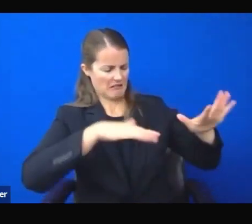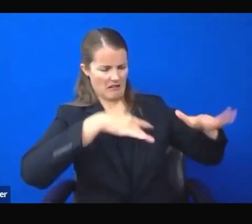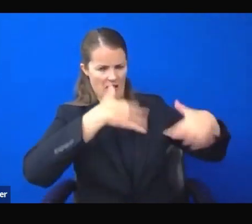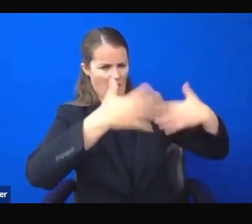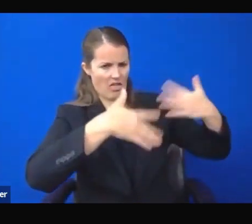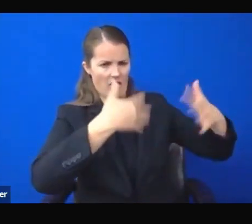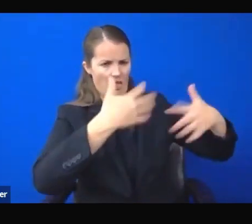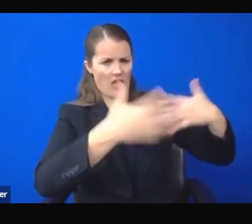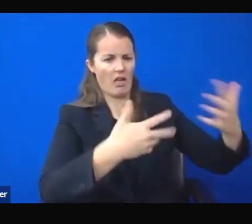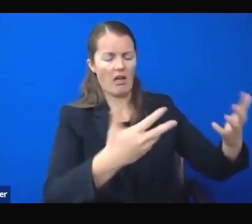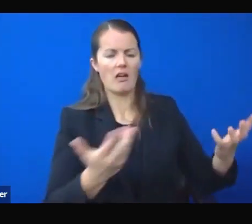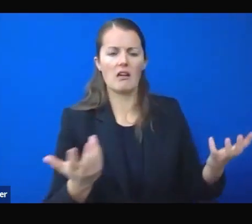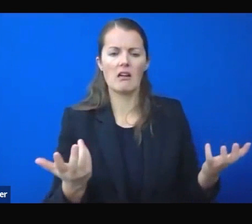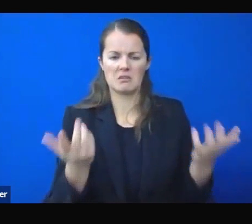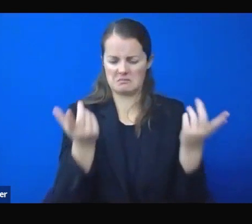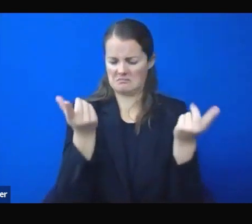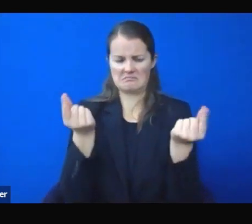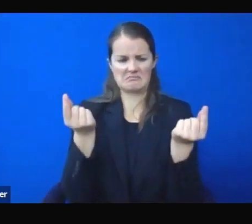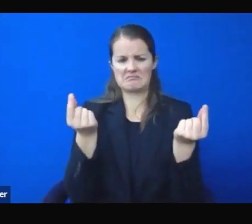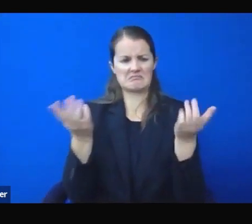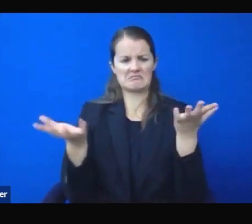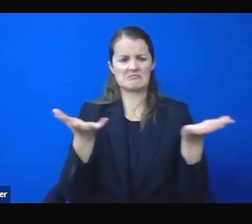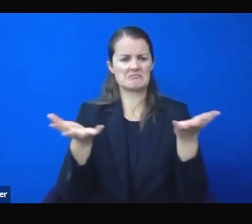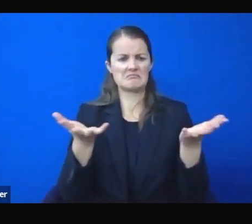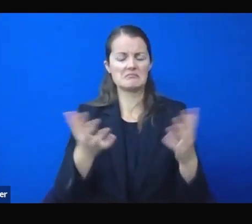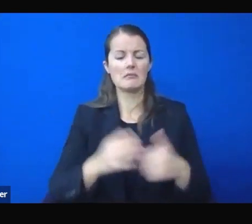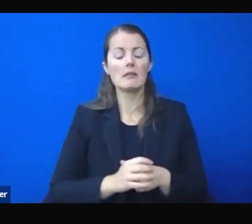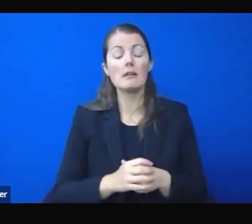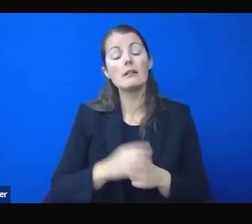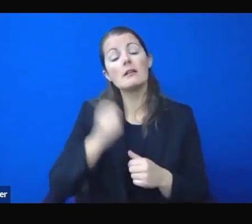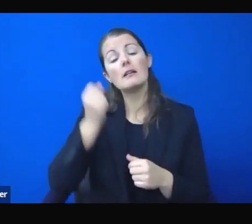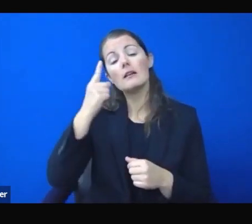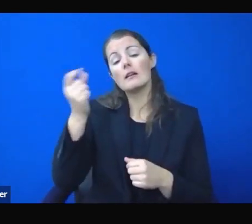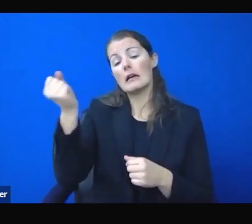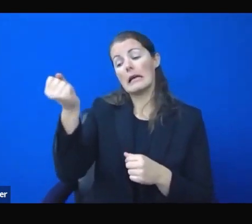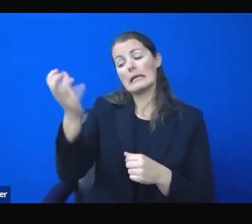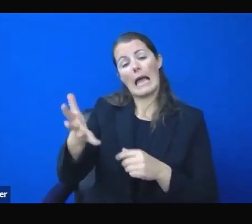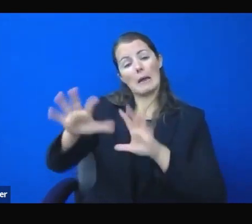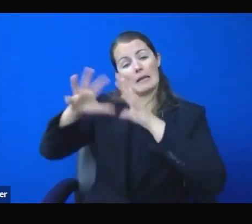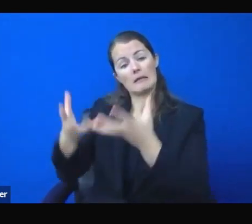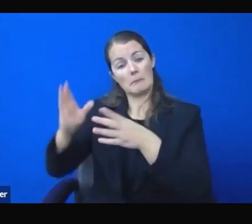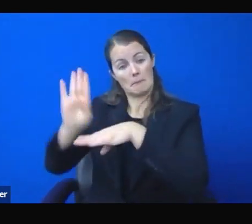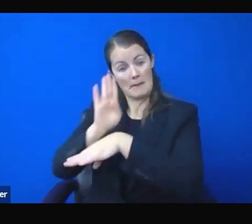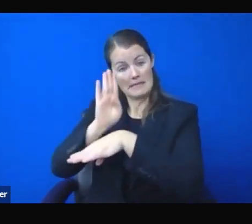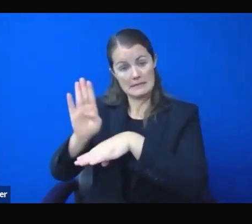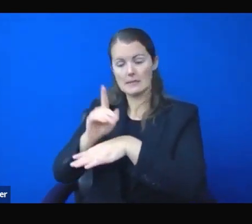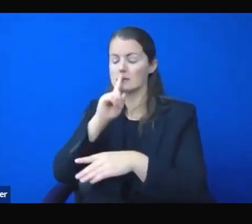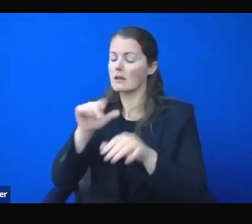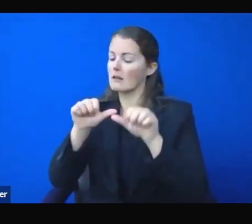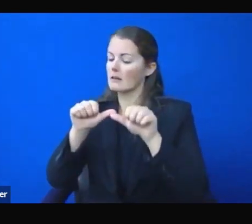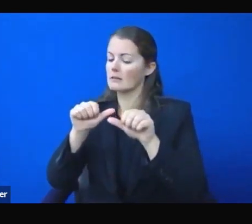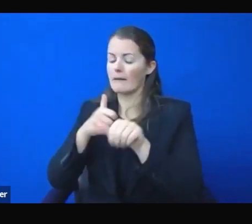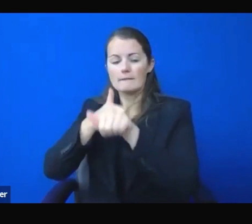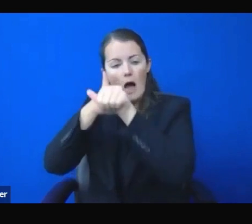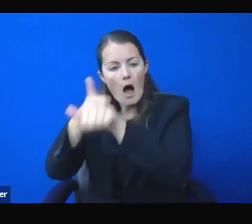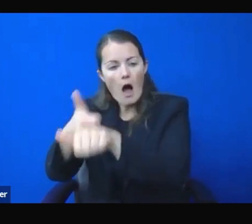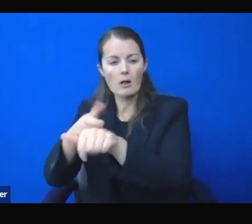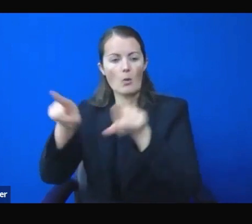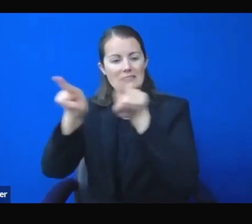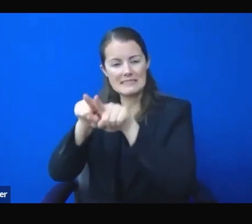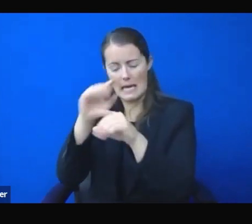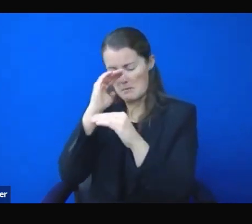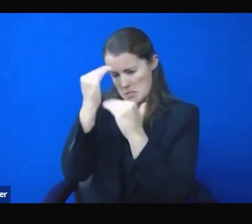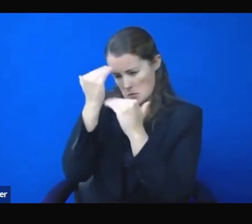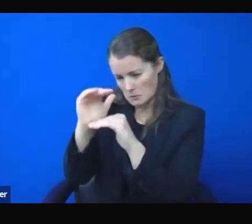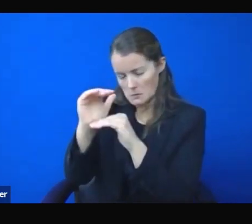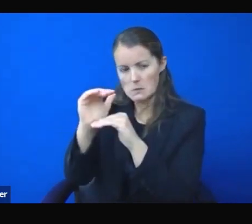The gaming industry is under the same restrictions as many of our small businesses. And in some cases, even tougher restrictions.